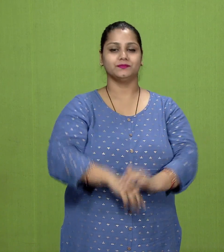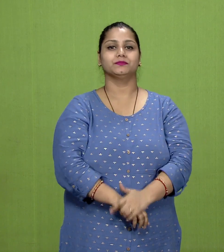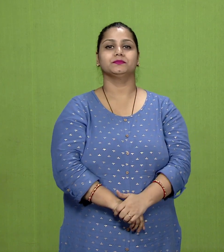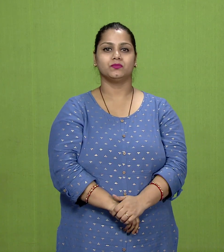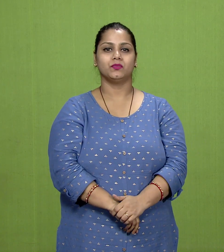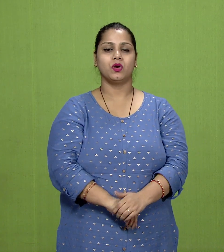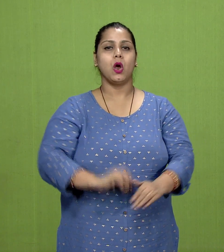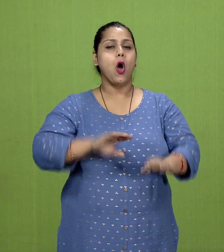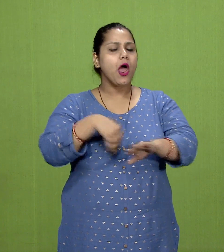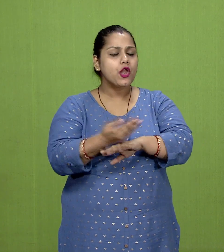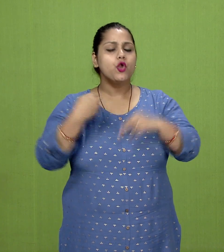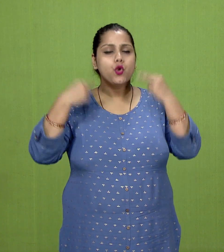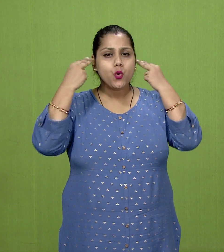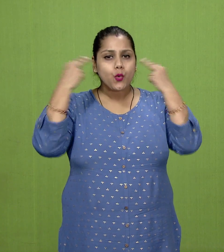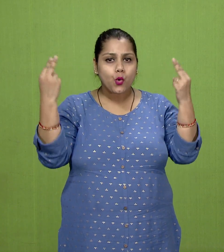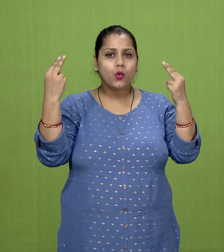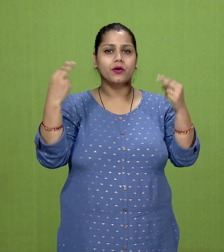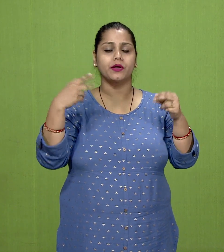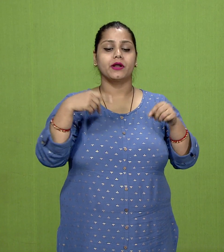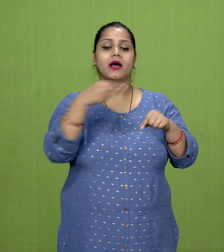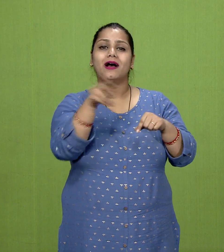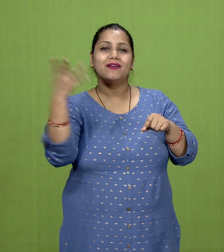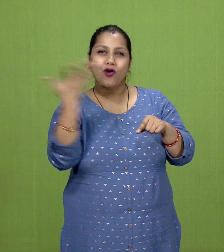and so are known as PGW